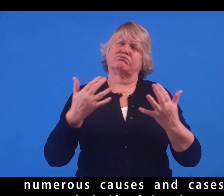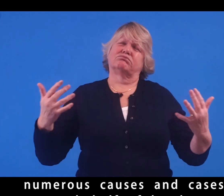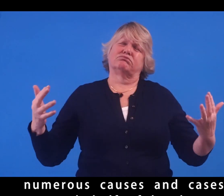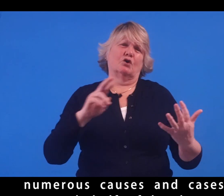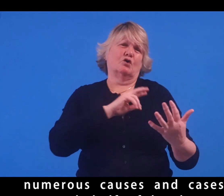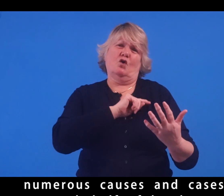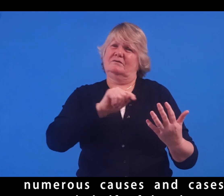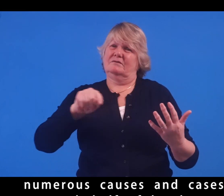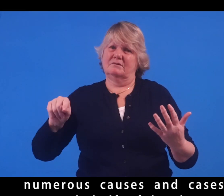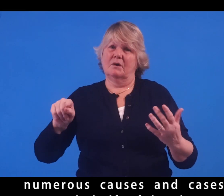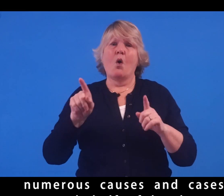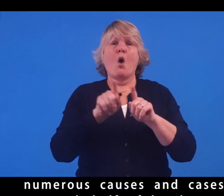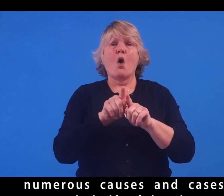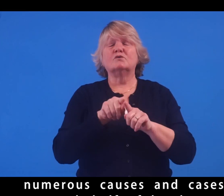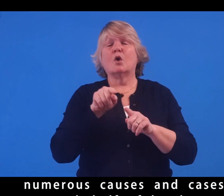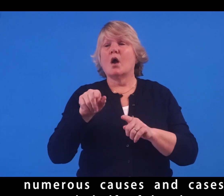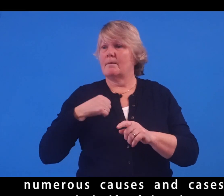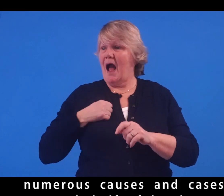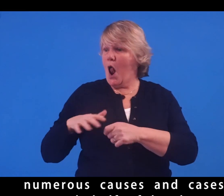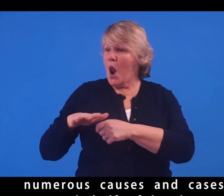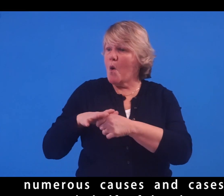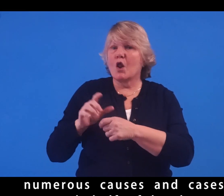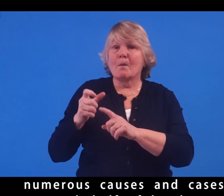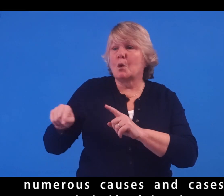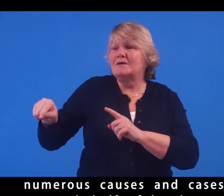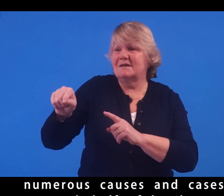causes and cases of concern on behalf of local communities.